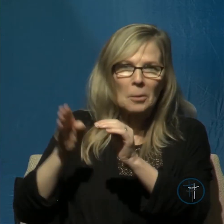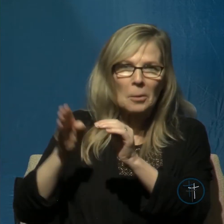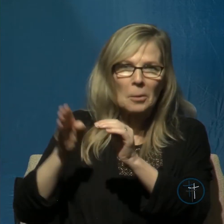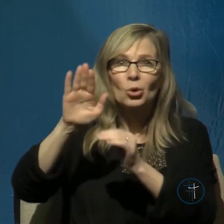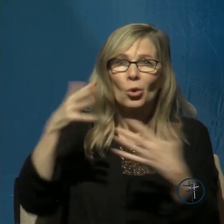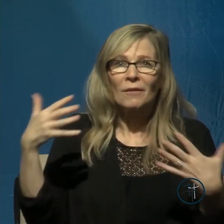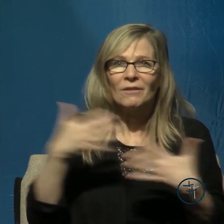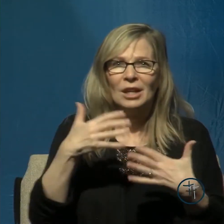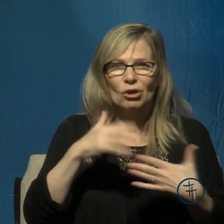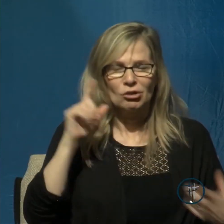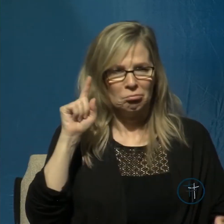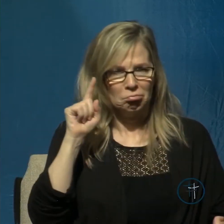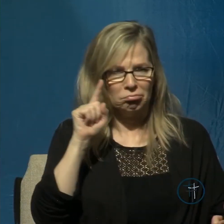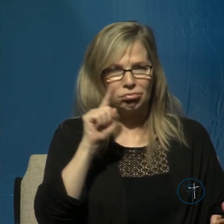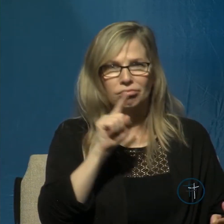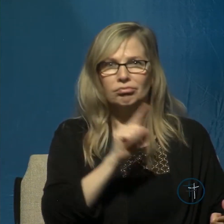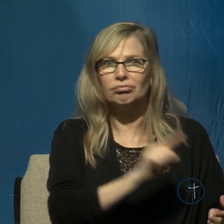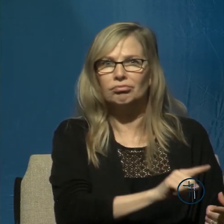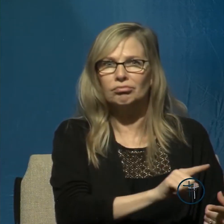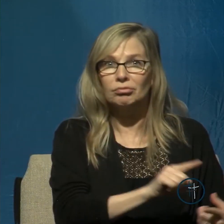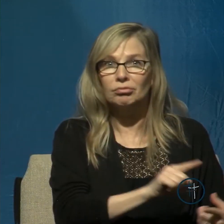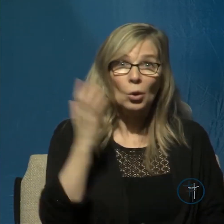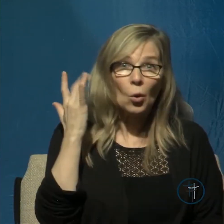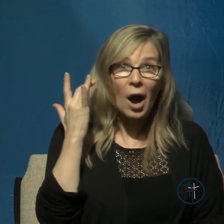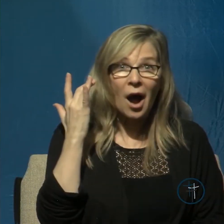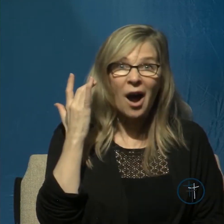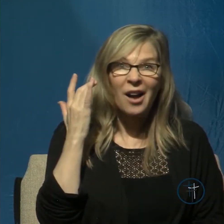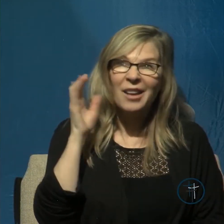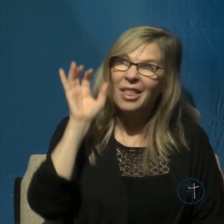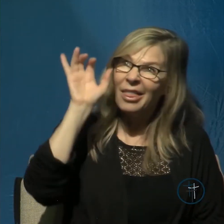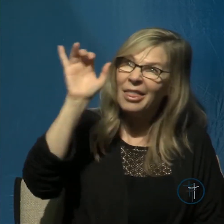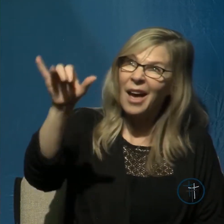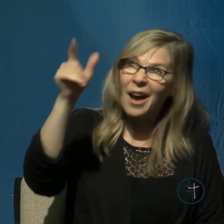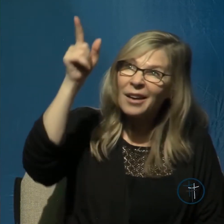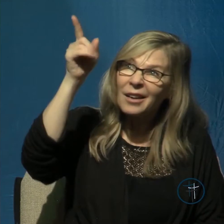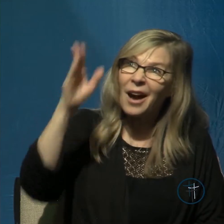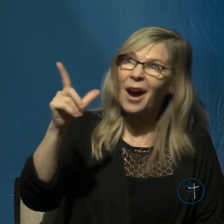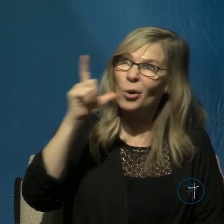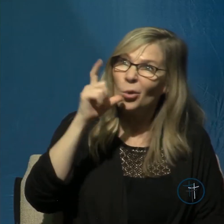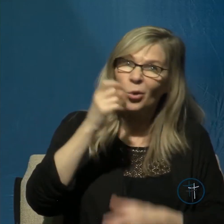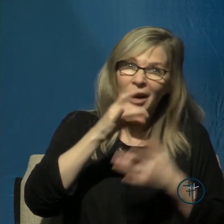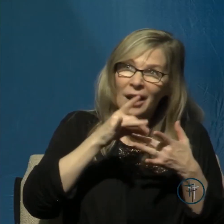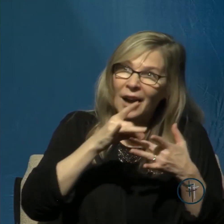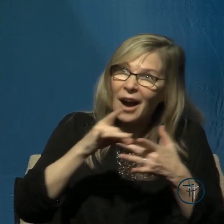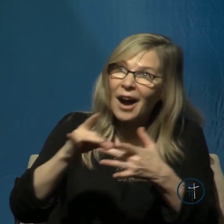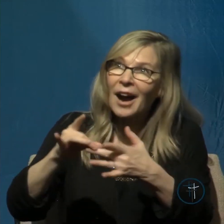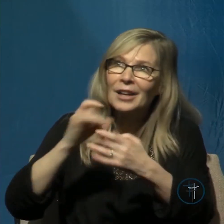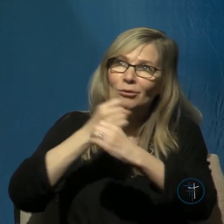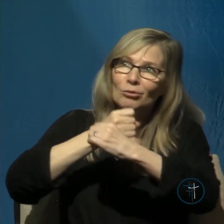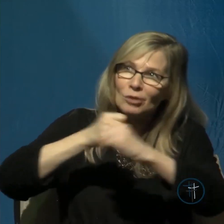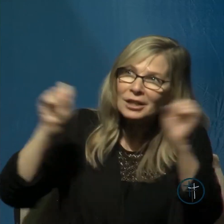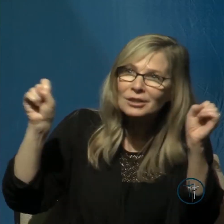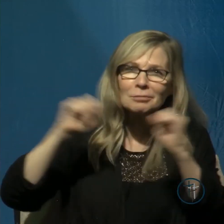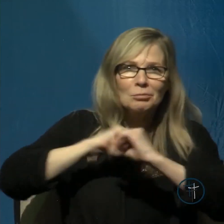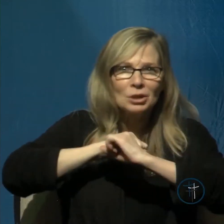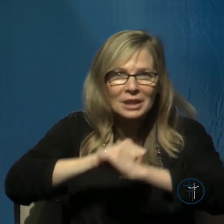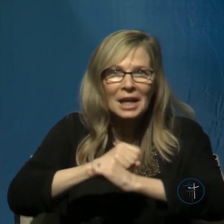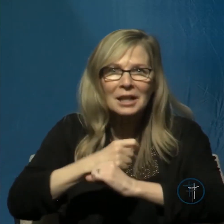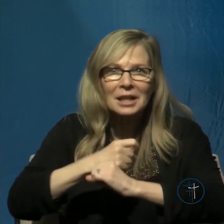because the one who guided you the one who rescued you the one who protected you in former days listen he's the same one